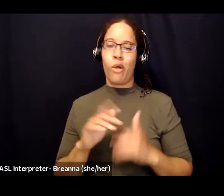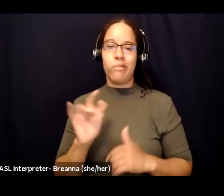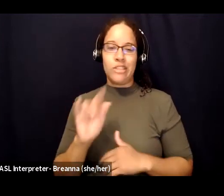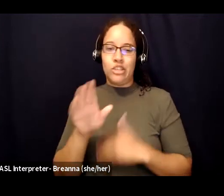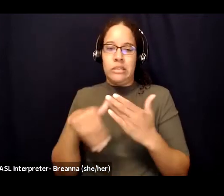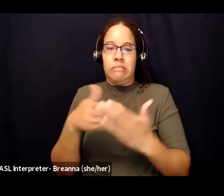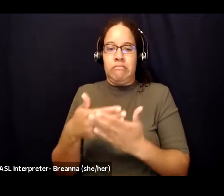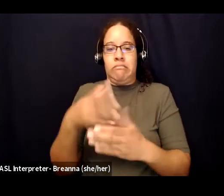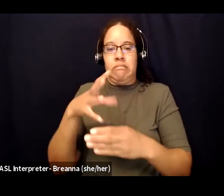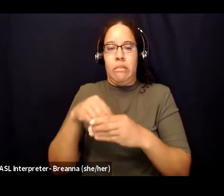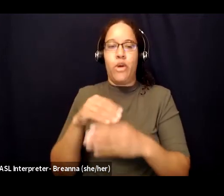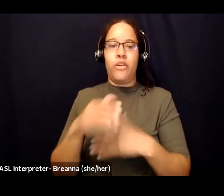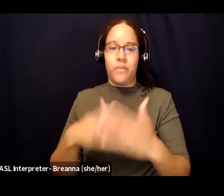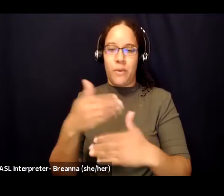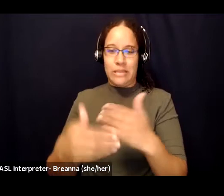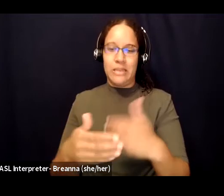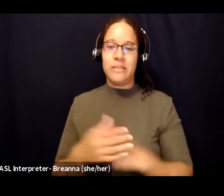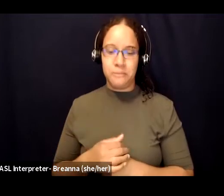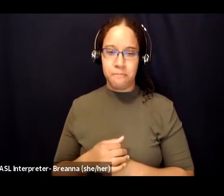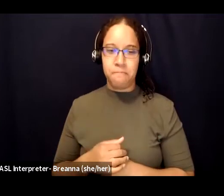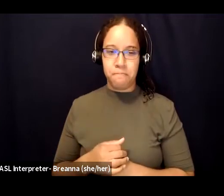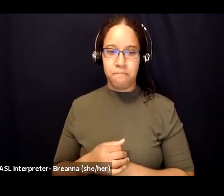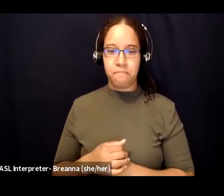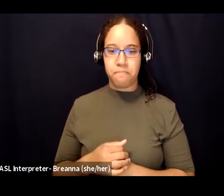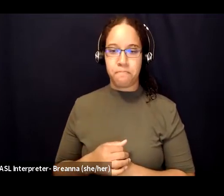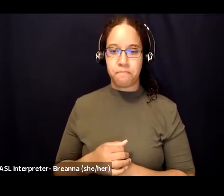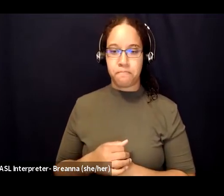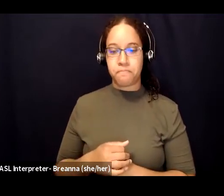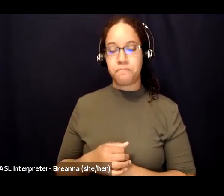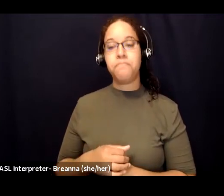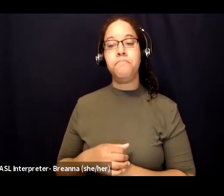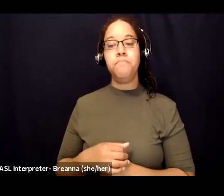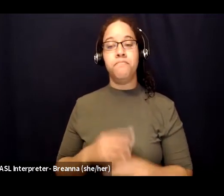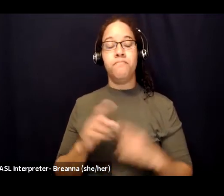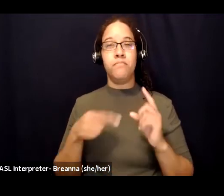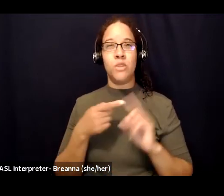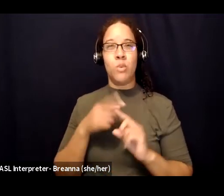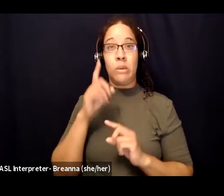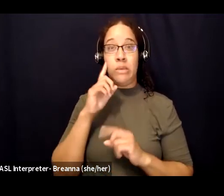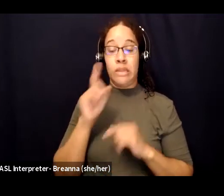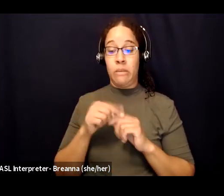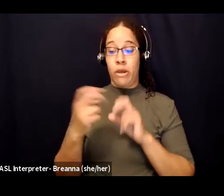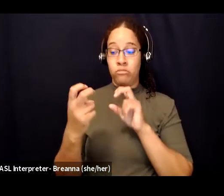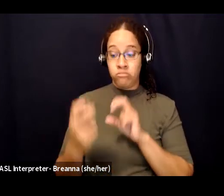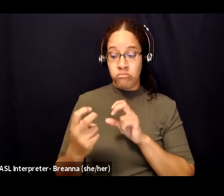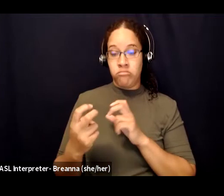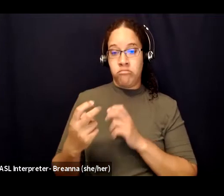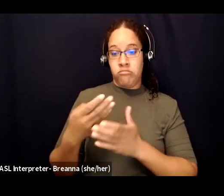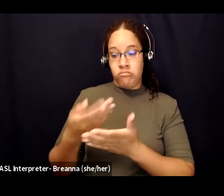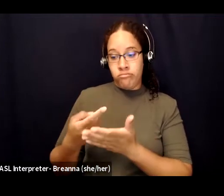process. And then another emotion that may arise when we're thinking about talking to someone about our past experiences, particularly maybe